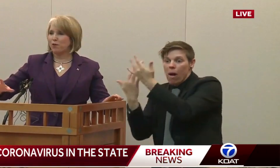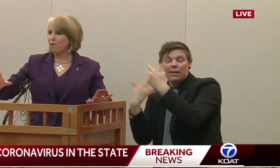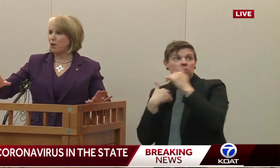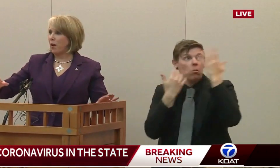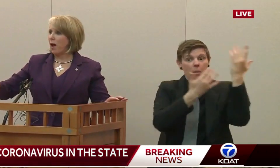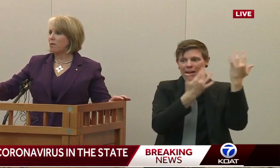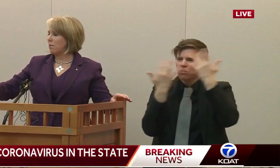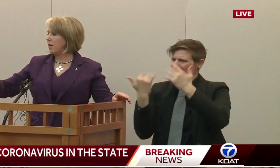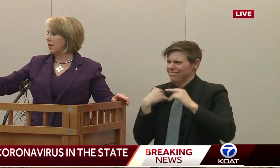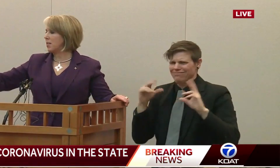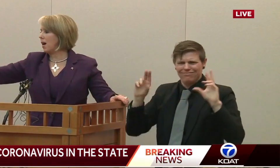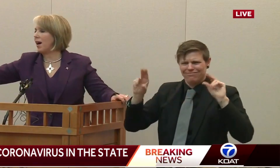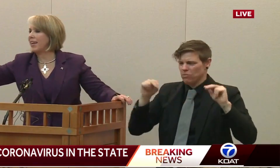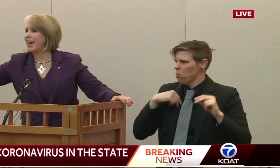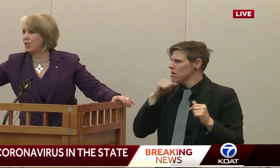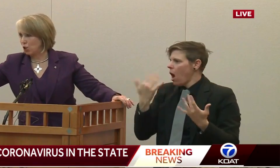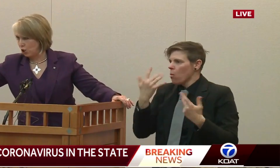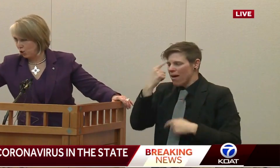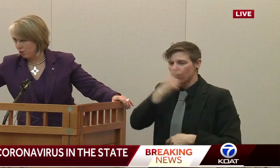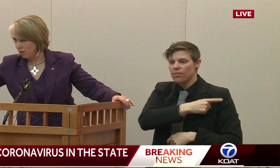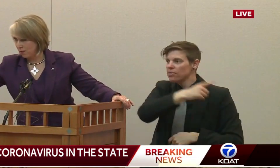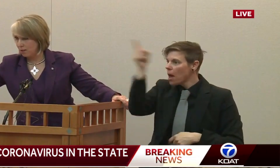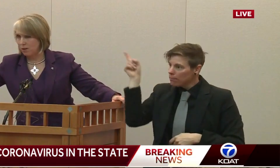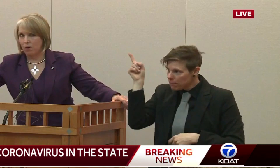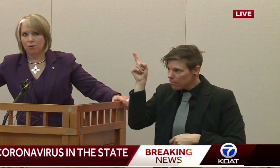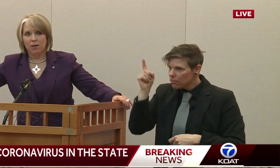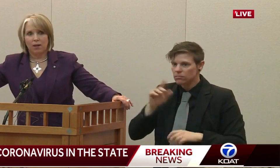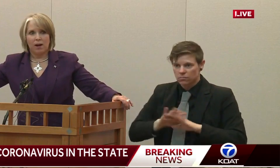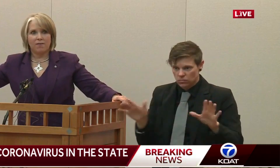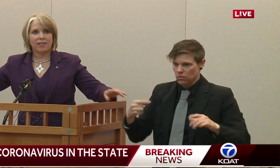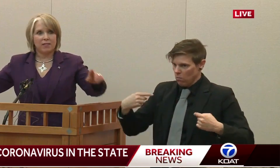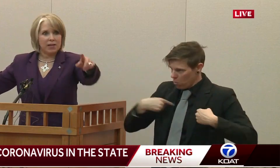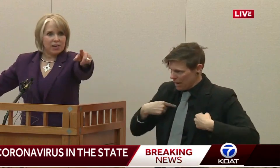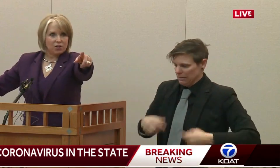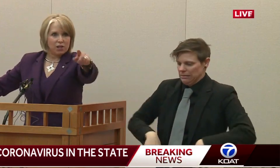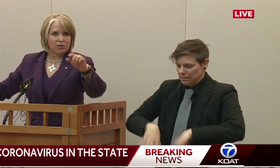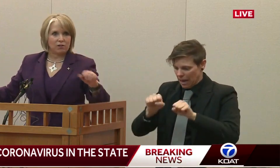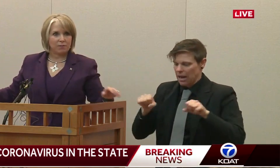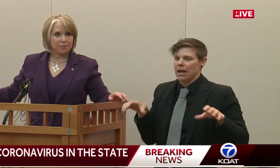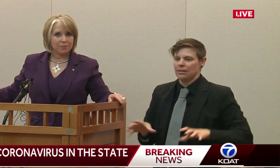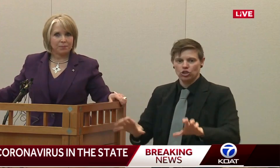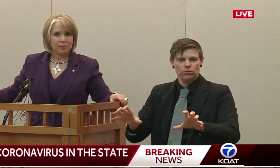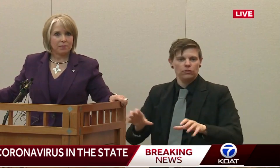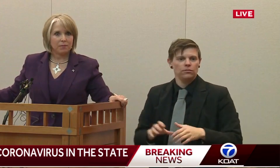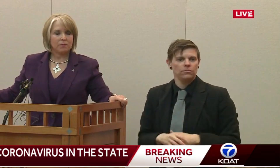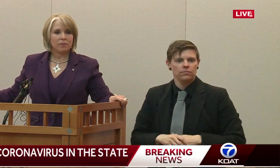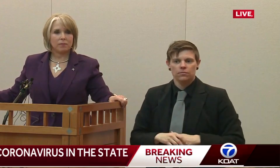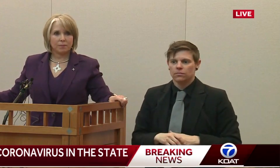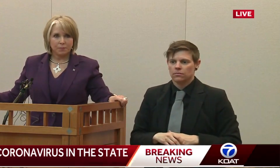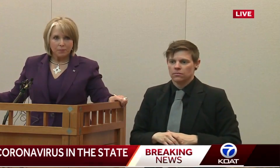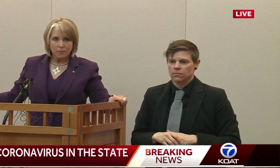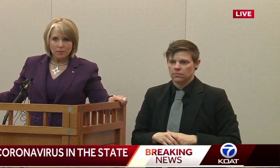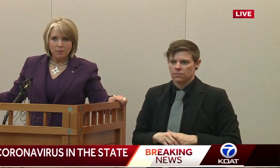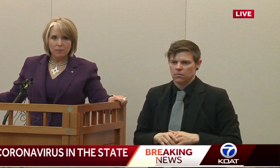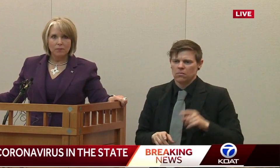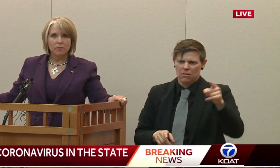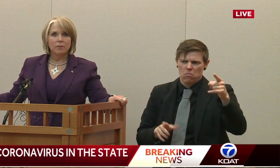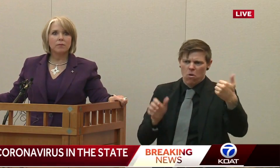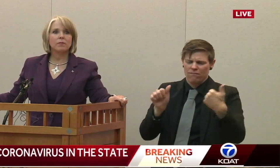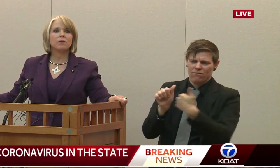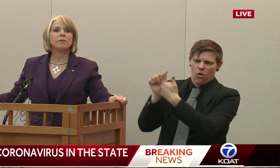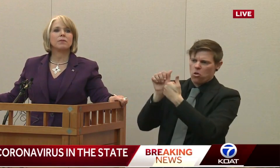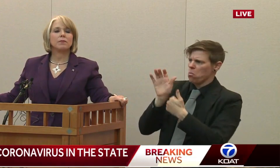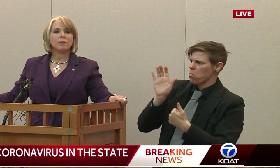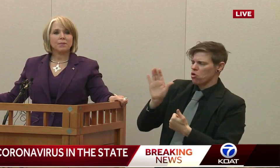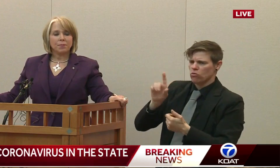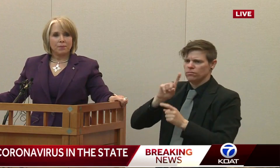for someone to figure it out means I can't do this. So that's an indication. Yes, sir. Yeah, I just wanted to follow up on, I think it was your response